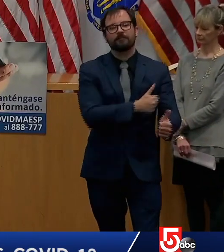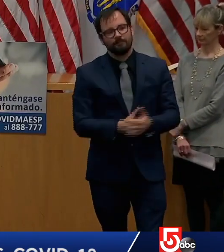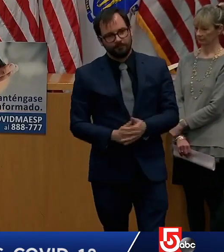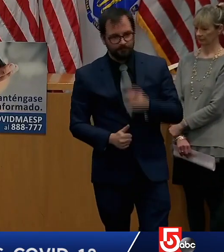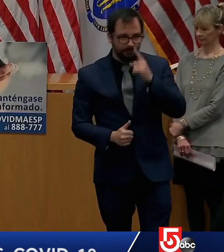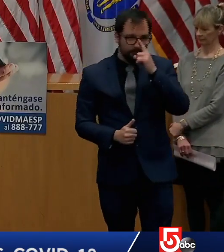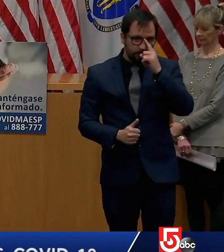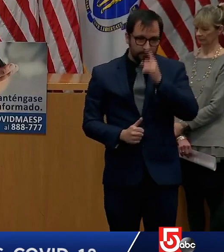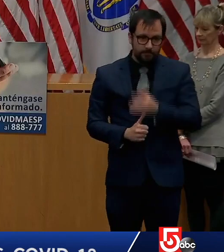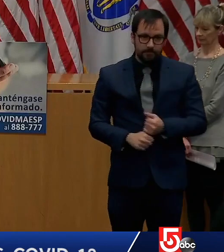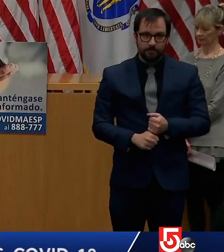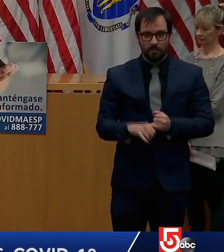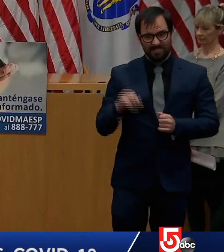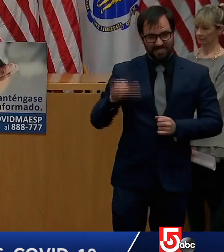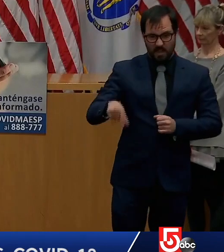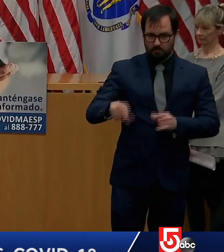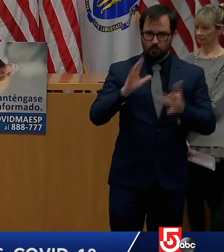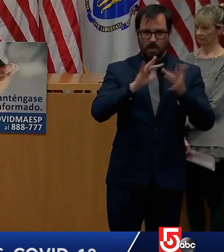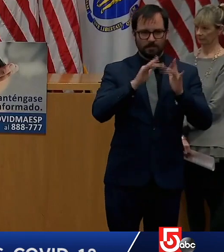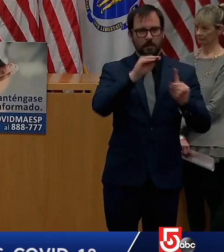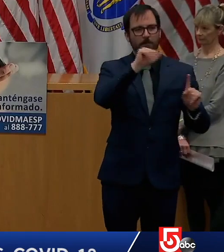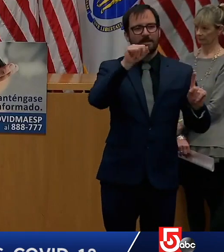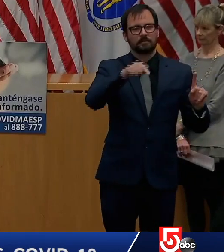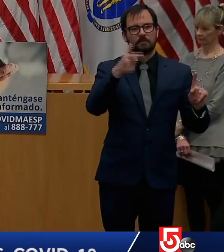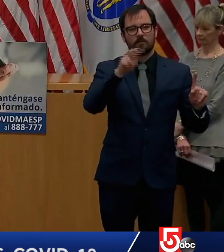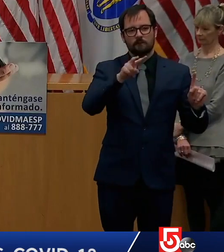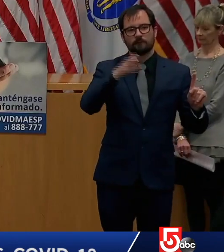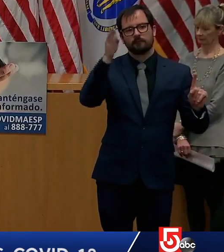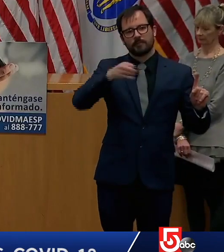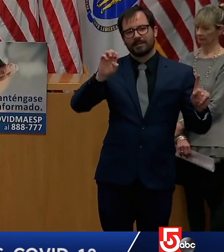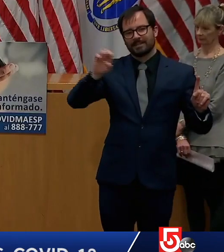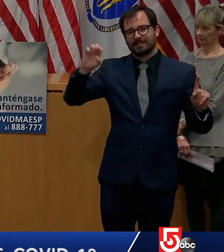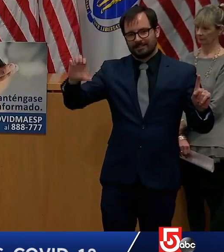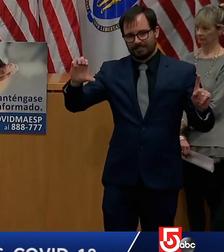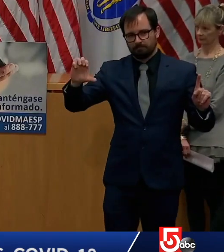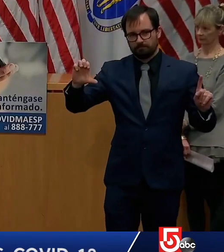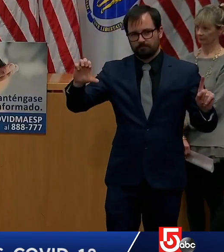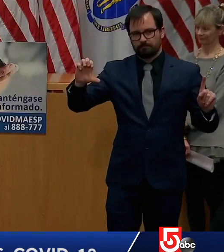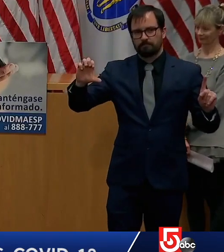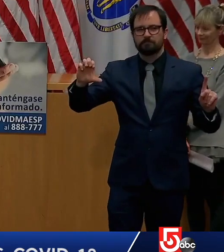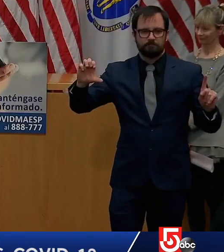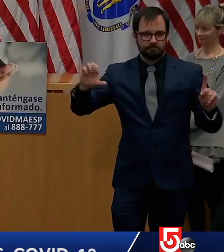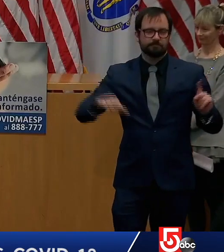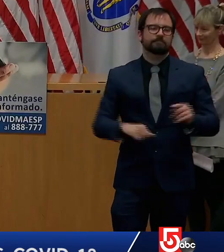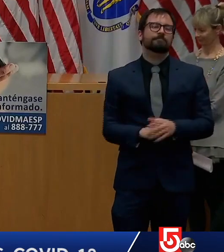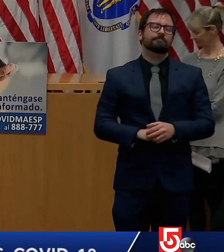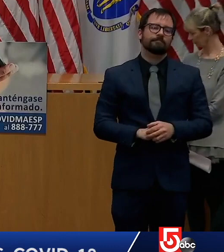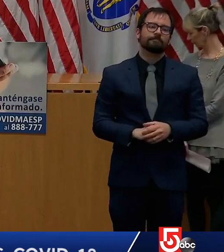communicate about the reopening plan in the next few weeks aligned with the broader Commonwealth goals.